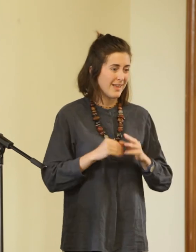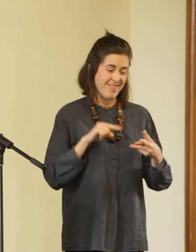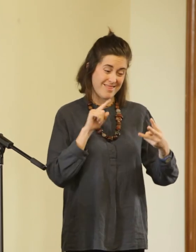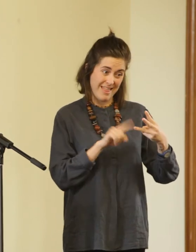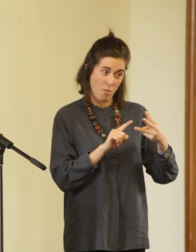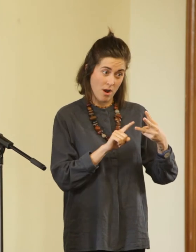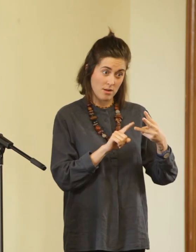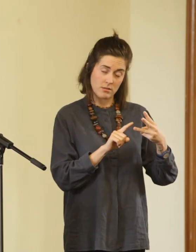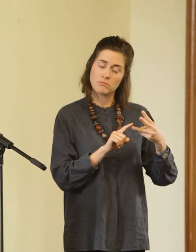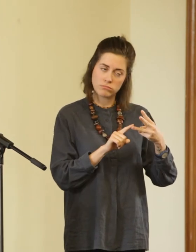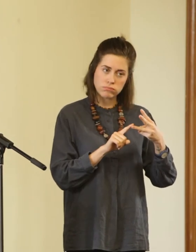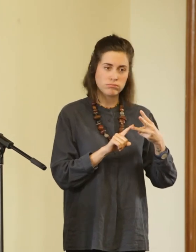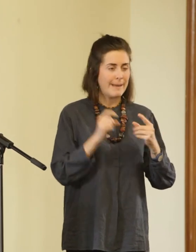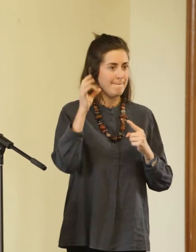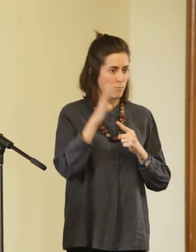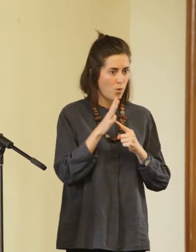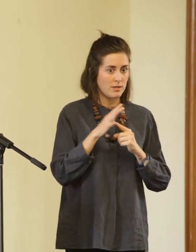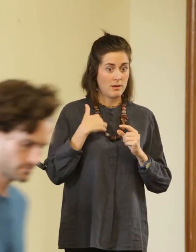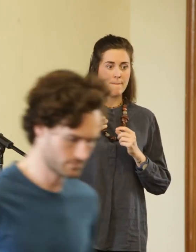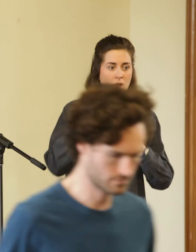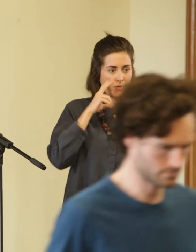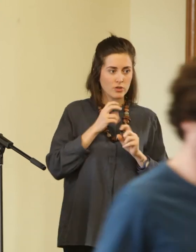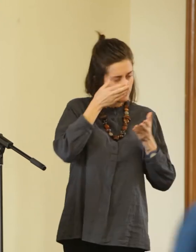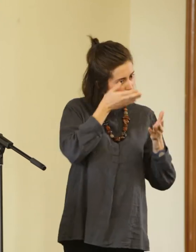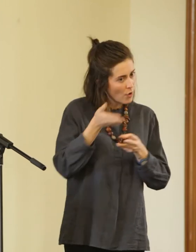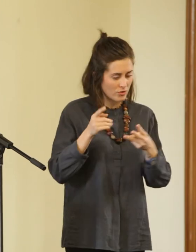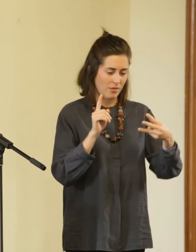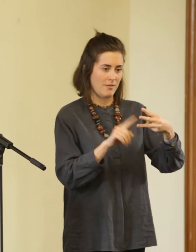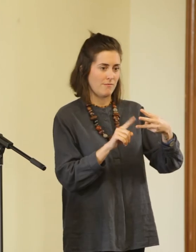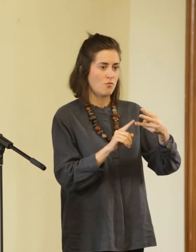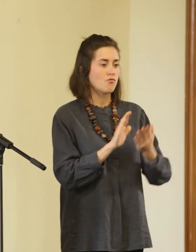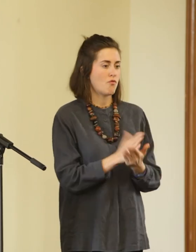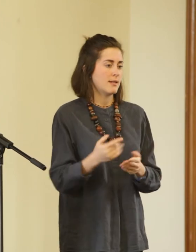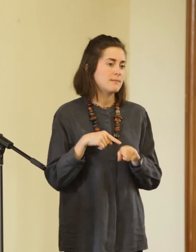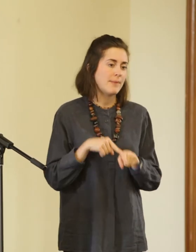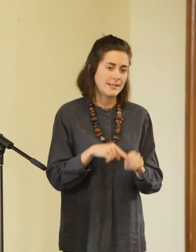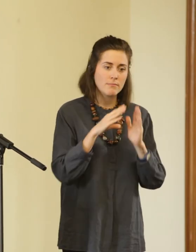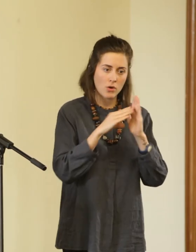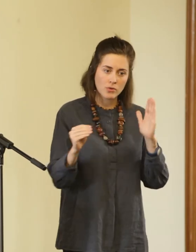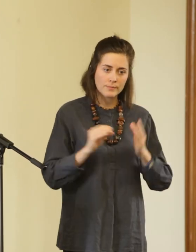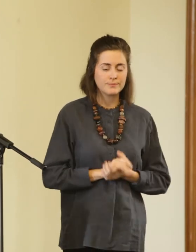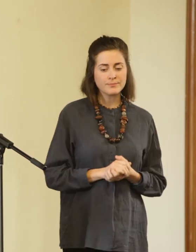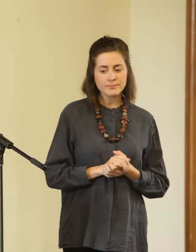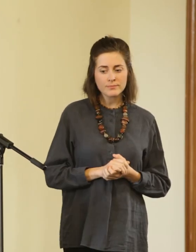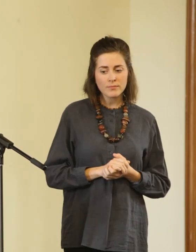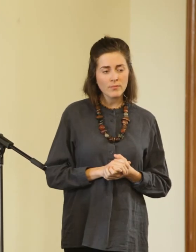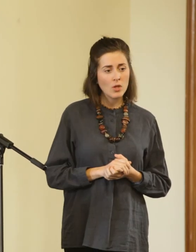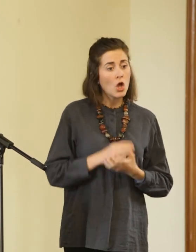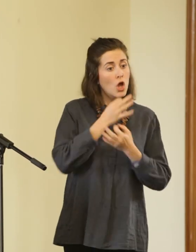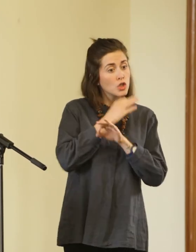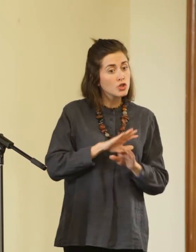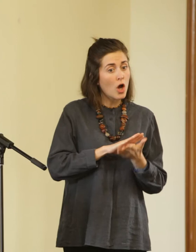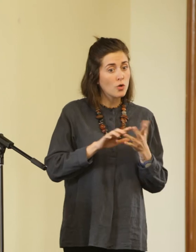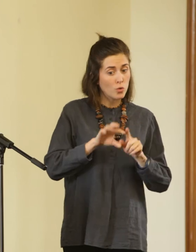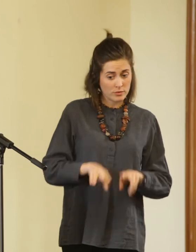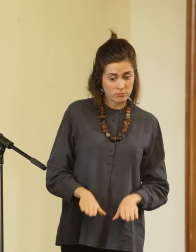model of understanding children and childhood that my research project has focused on. So, childhood studies scholars say that the child